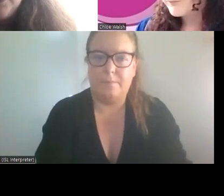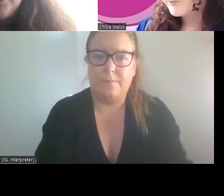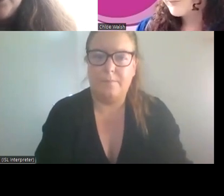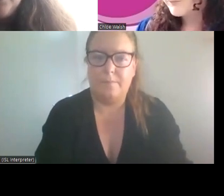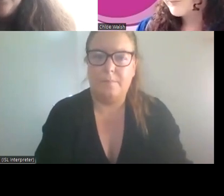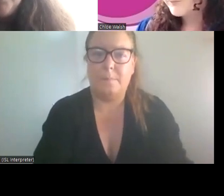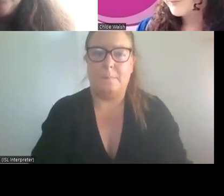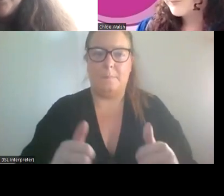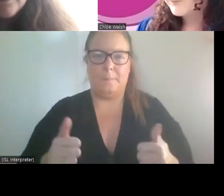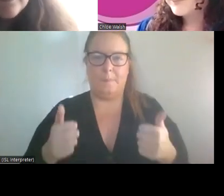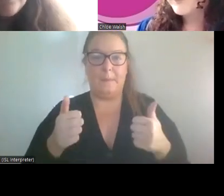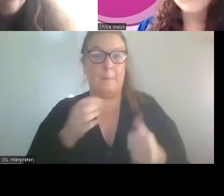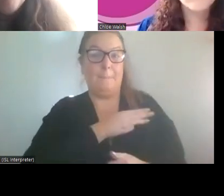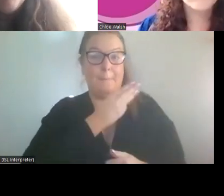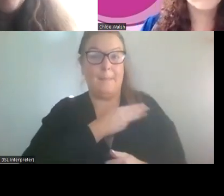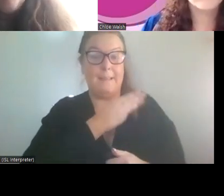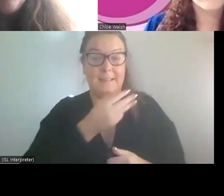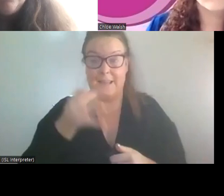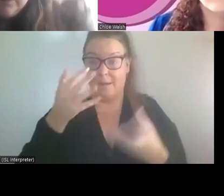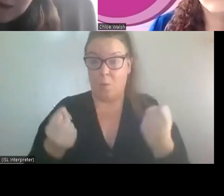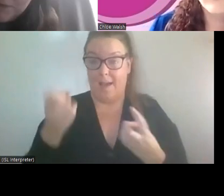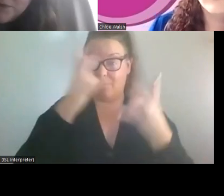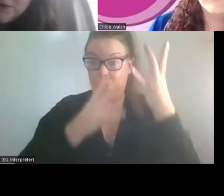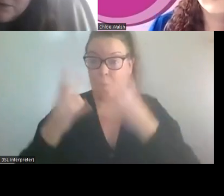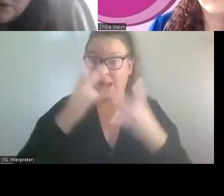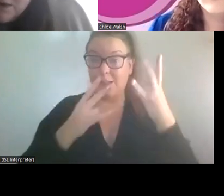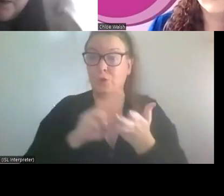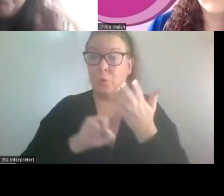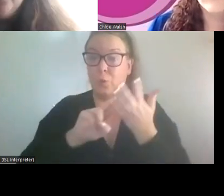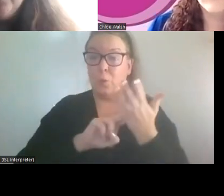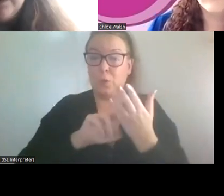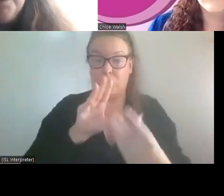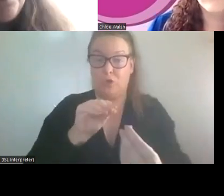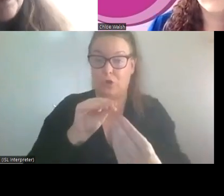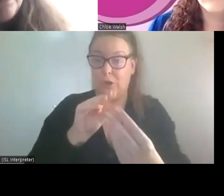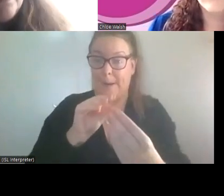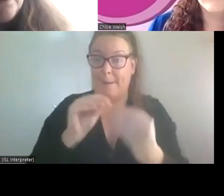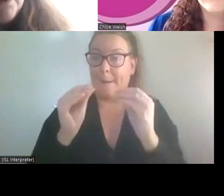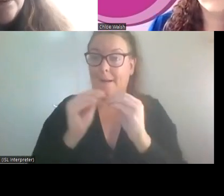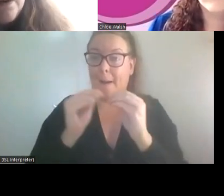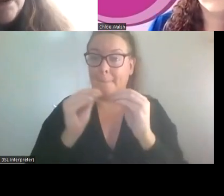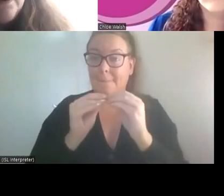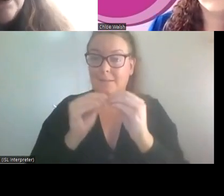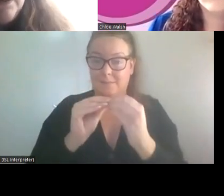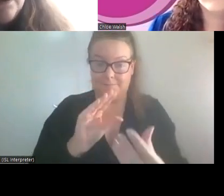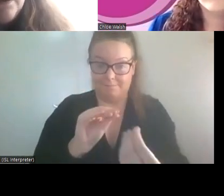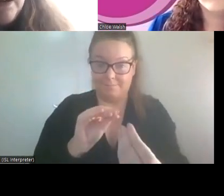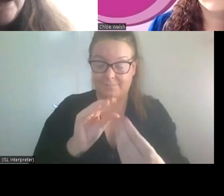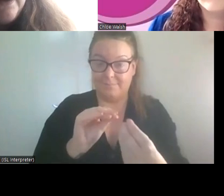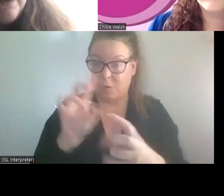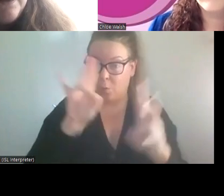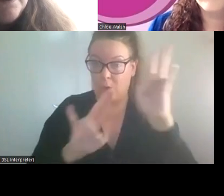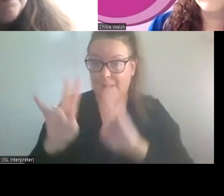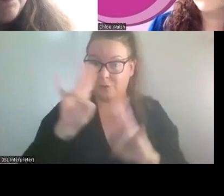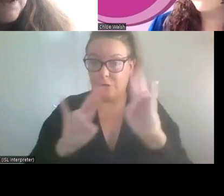to the comment box, and we will be able to post them to our panel here.